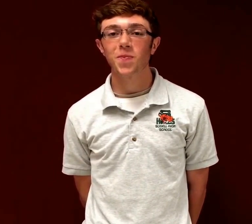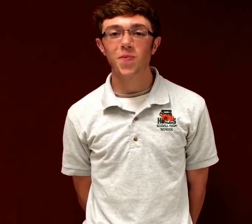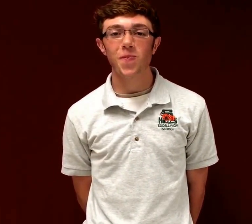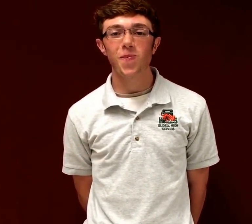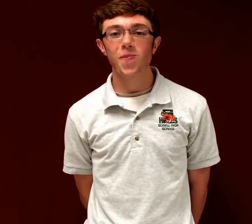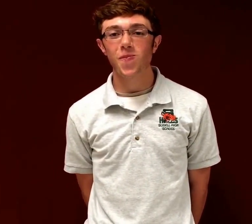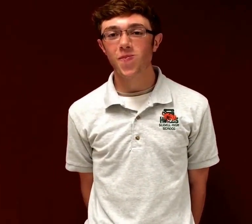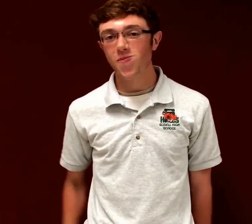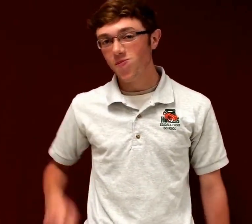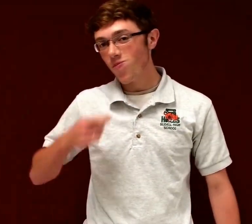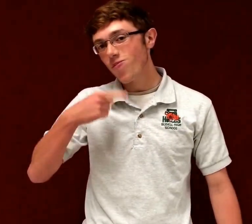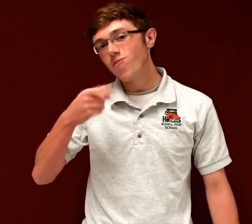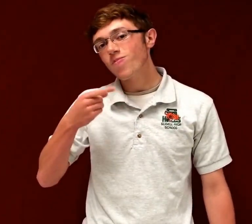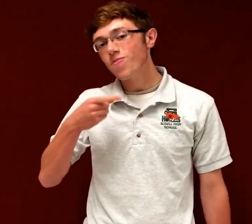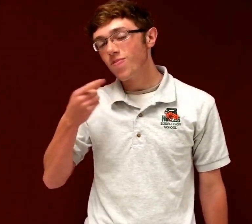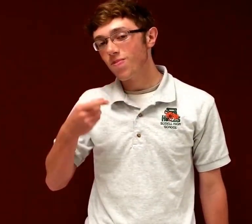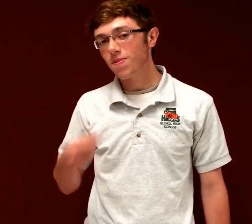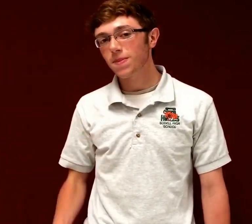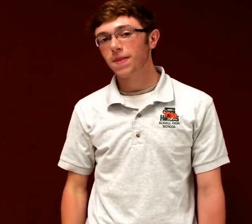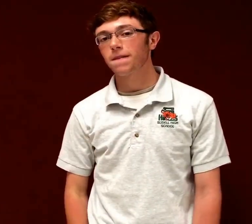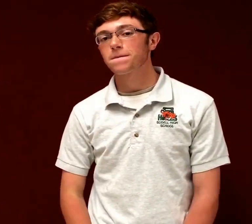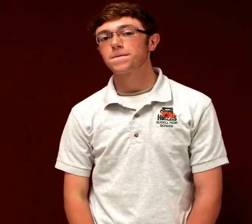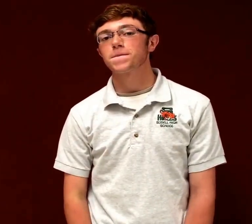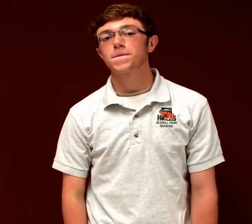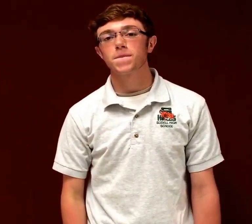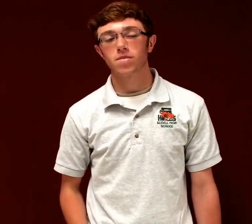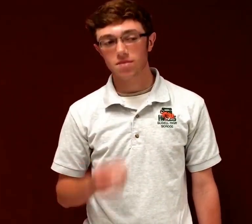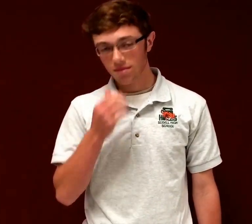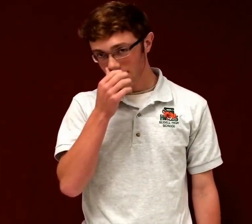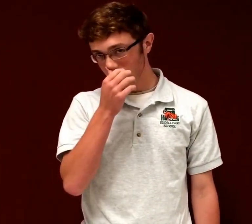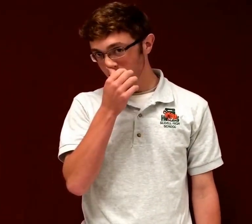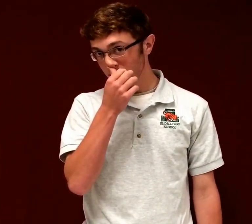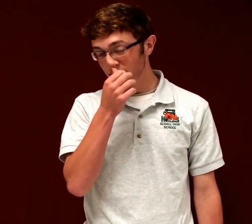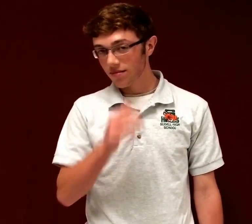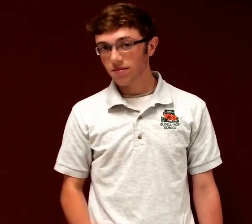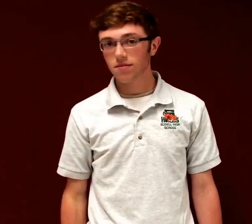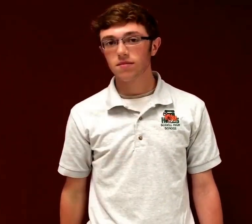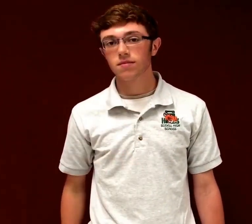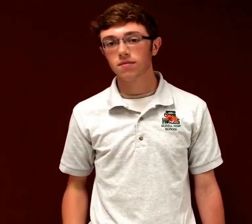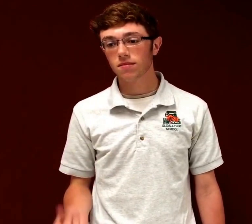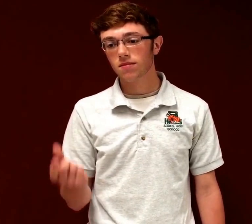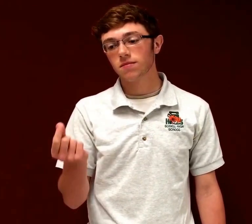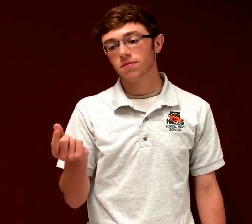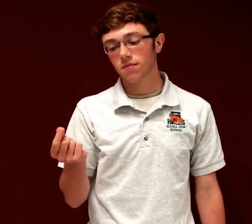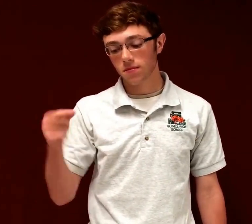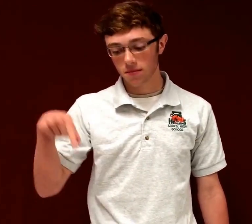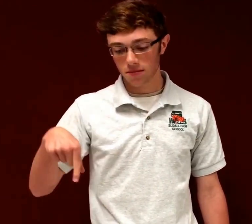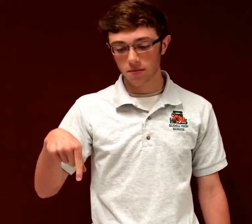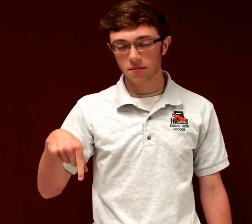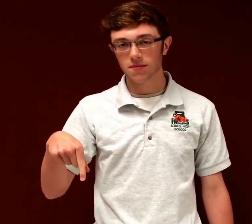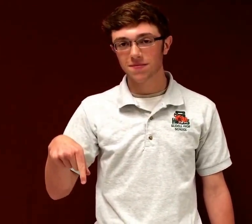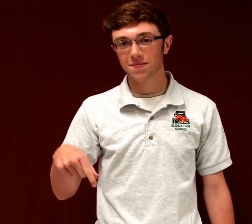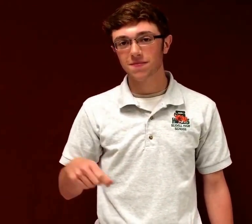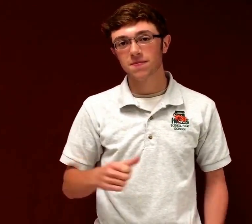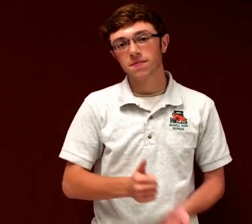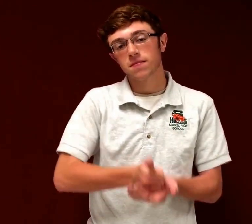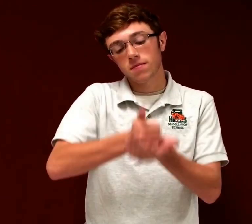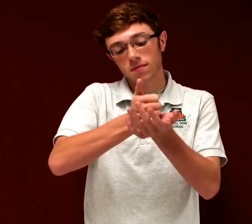to what I say, and if you do this, it'll